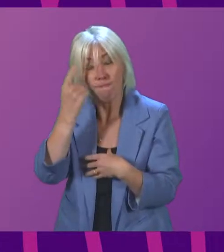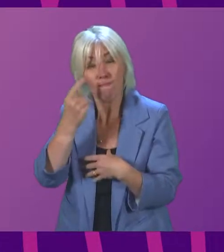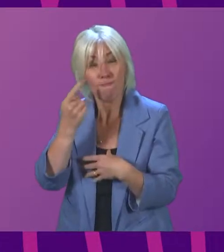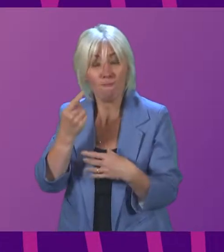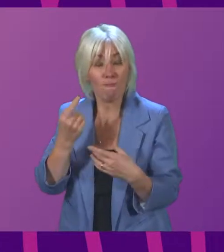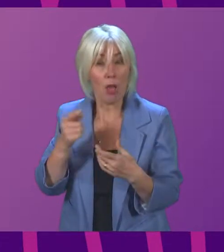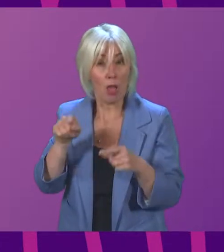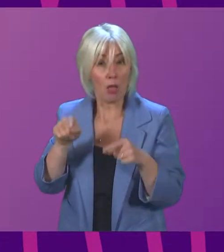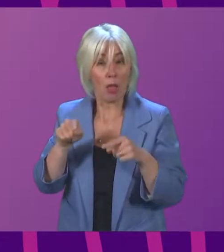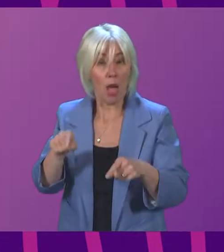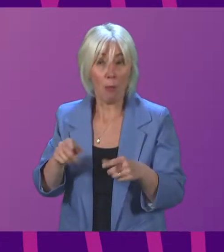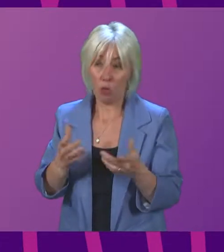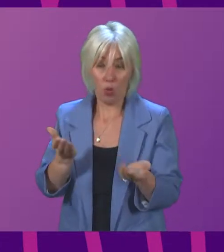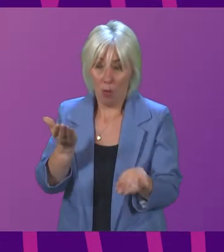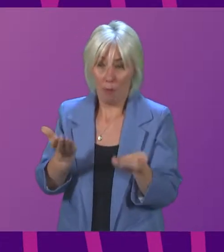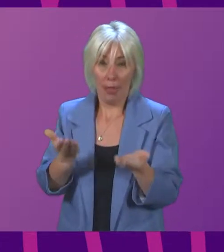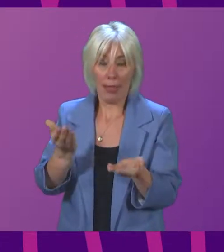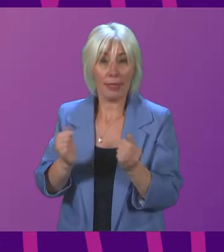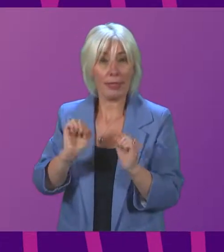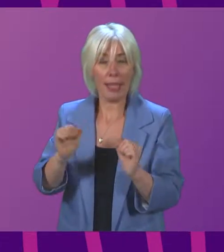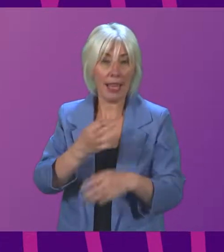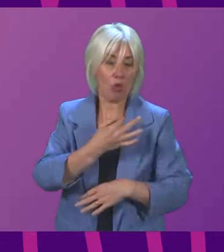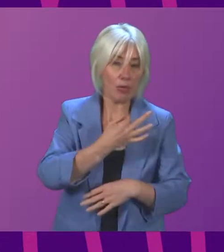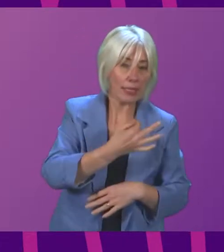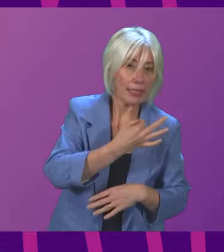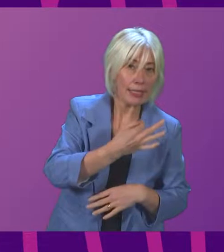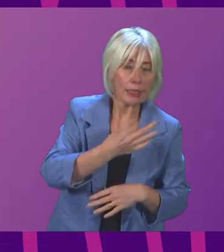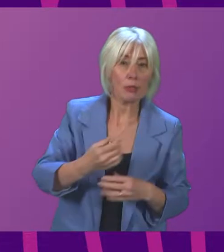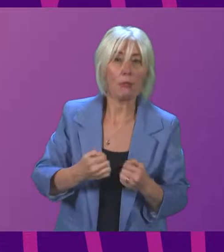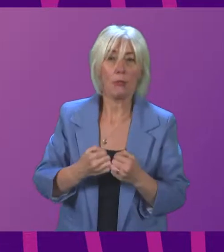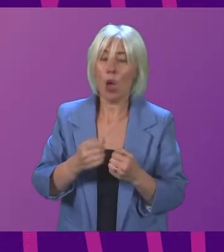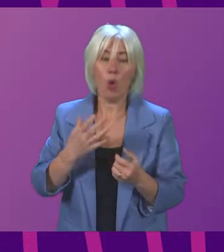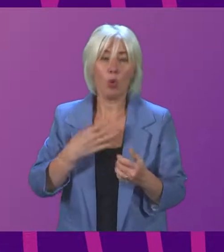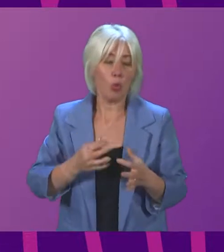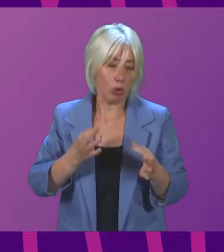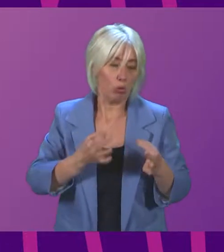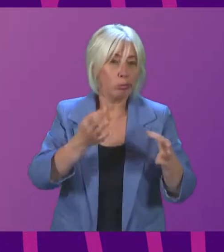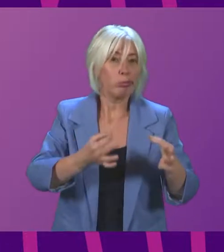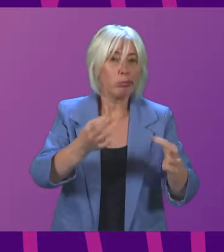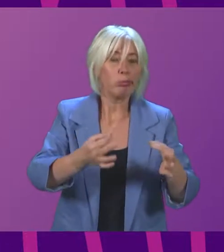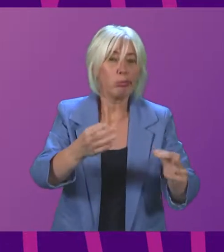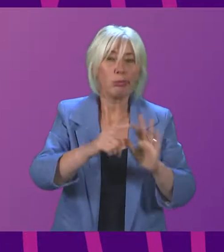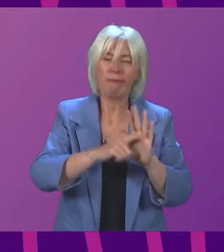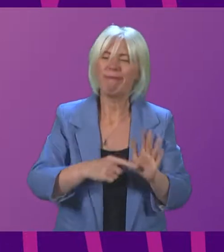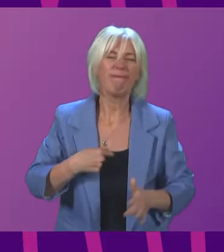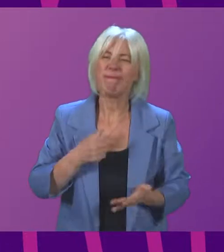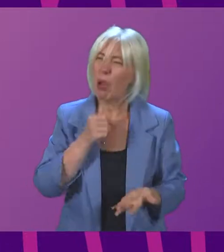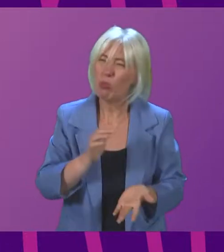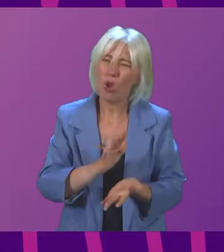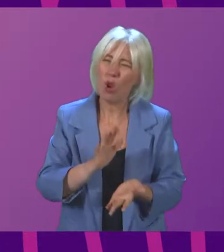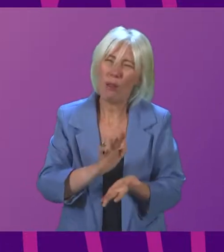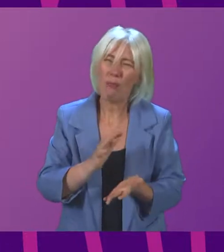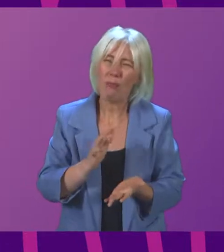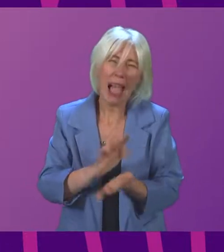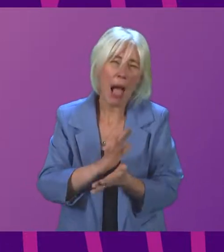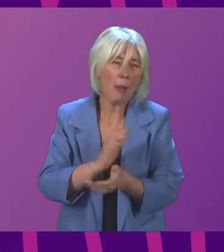to balance the risks associated with even further delays of the legislation, which I'm not keen on, because, you know, at